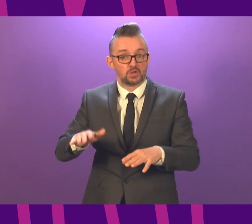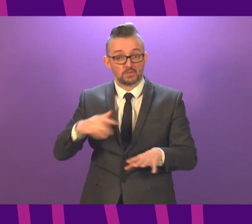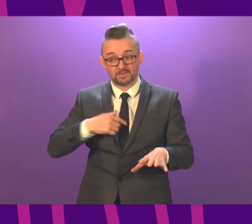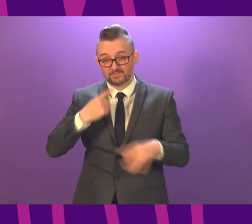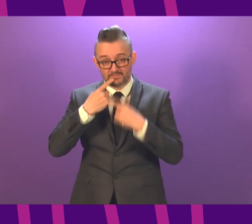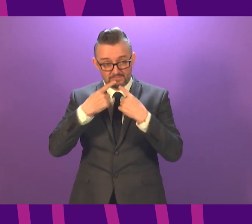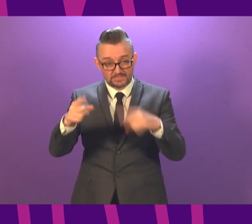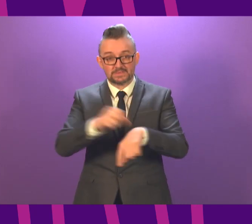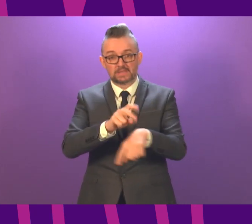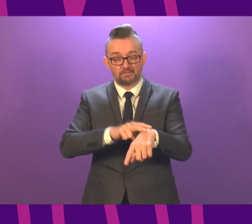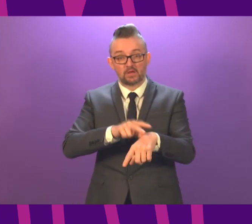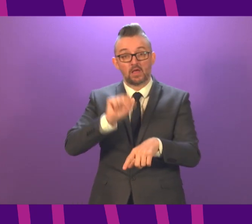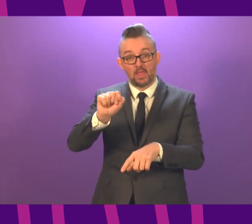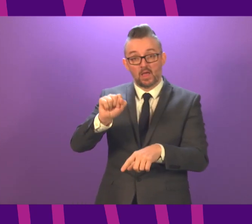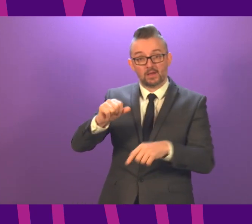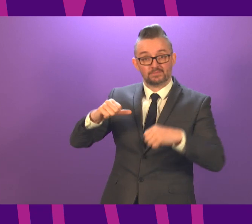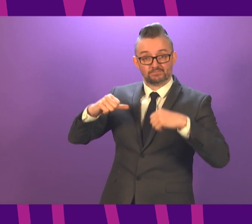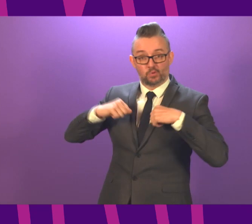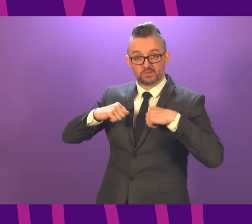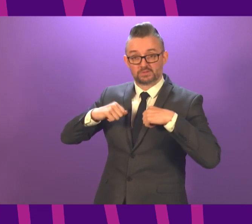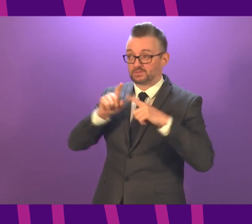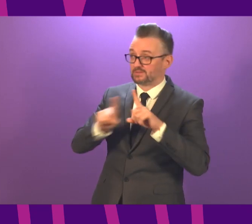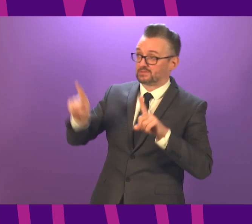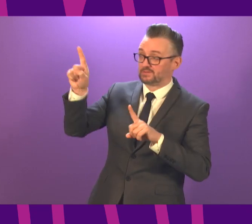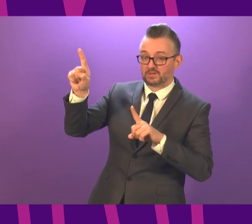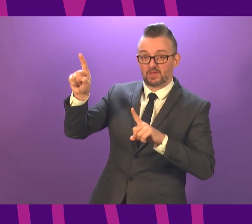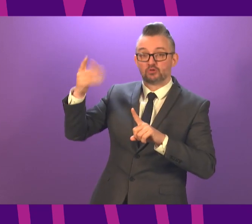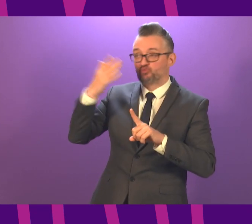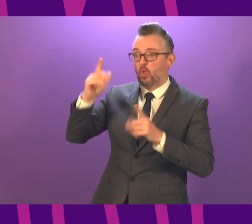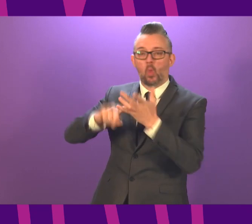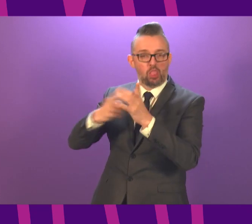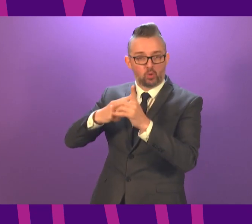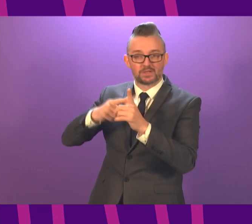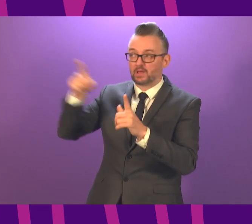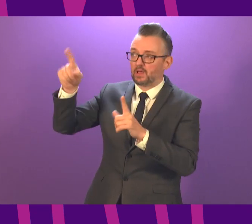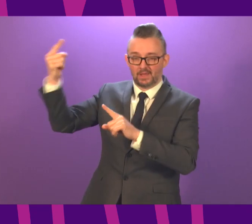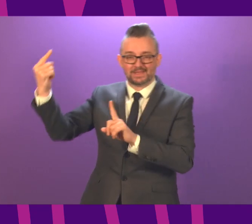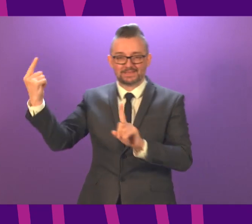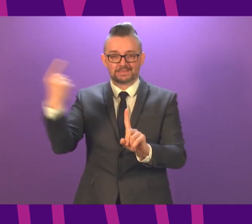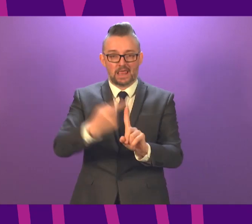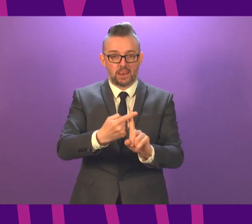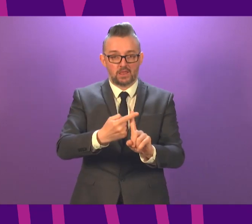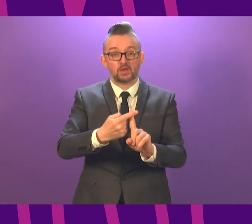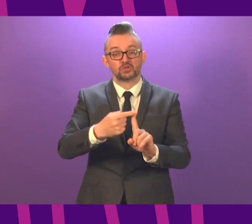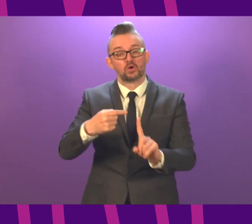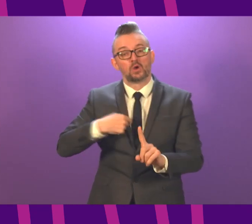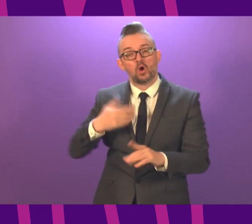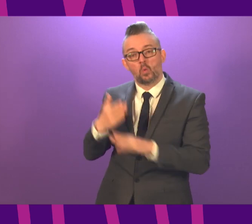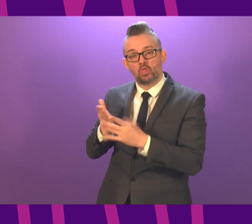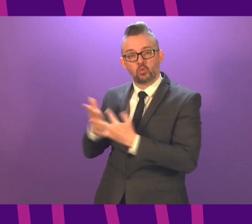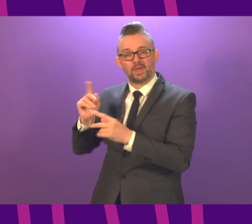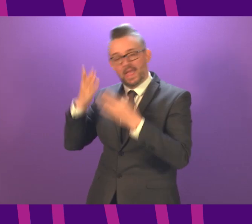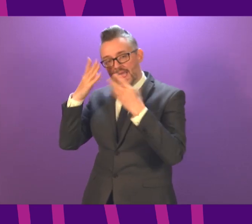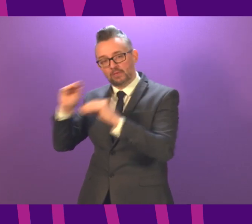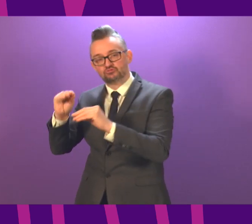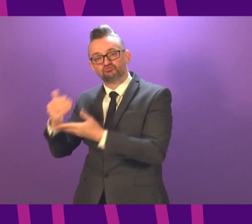take their guidance from their employer, which is their individual school and local authority. And of course, we work through the Education Recovery Group to make sure that